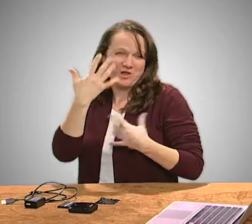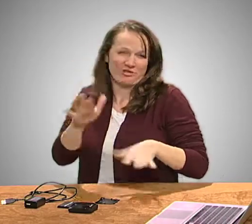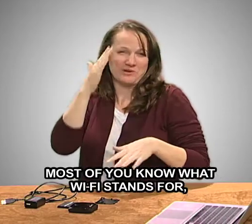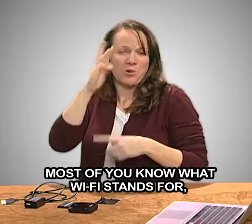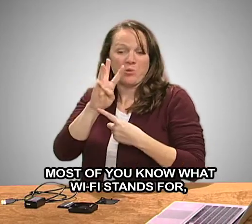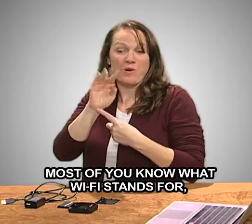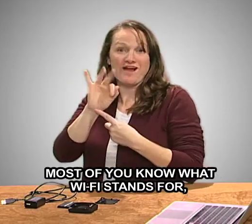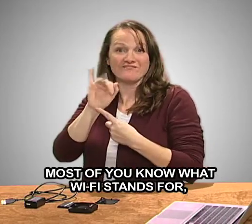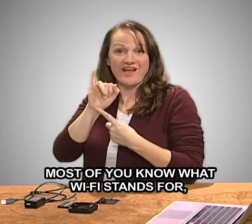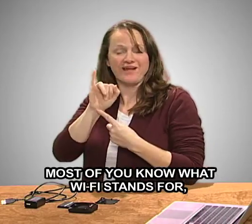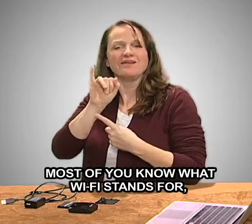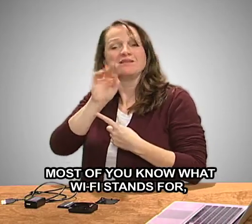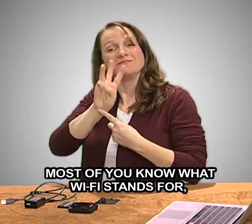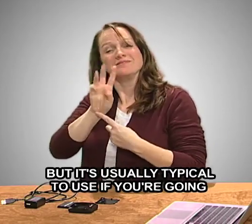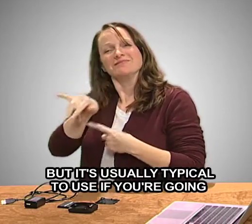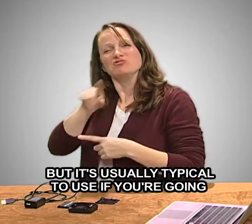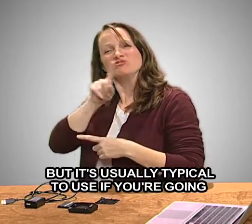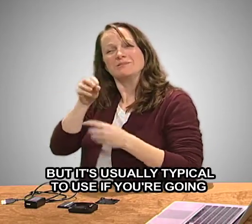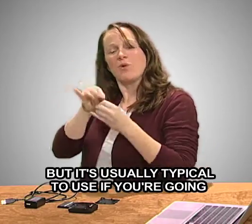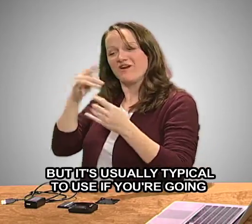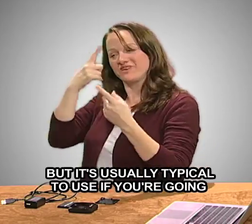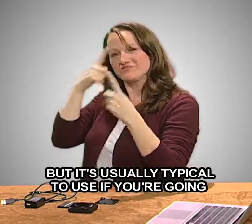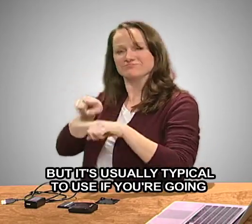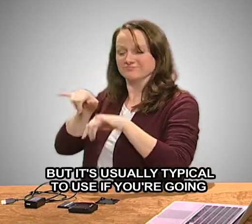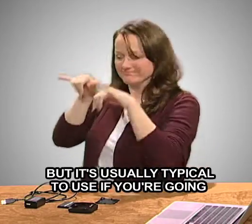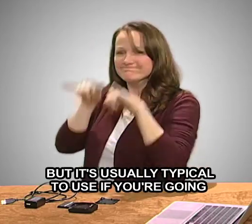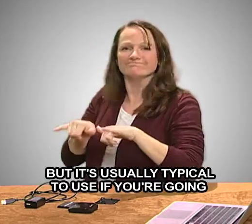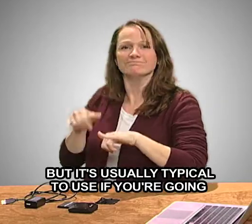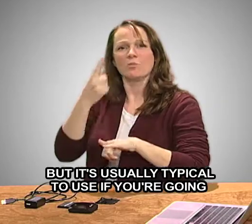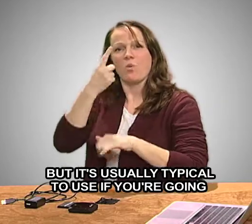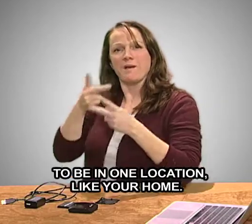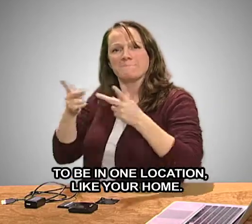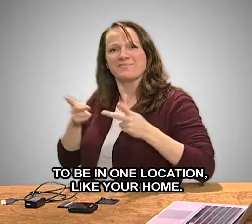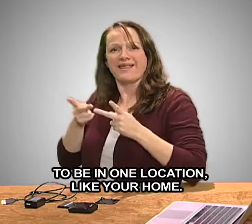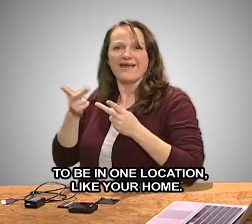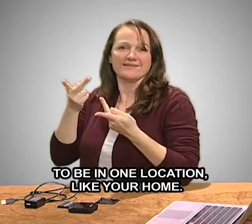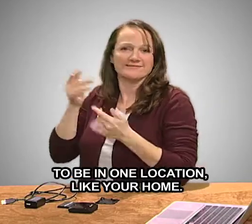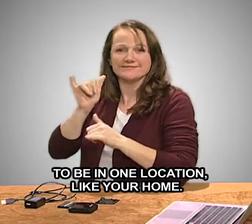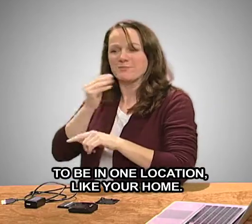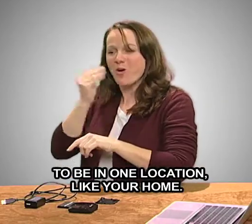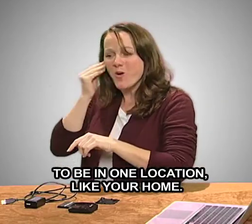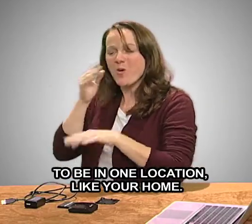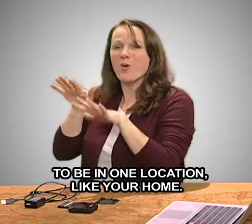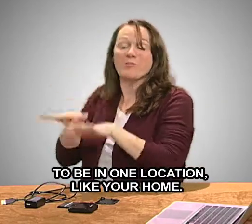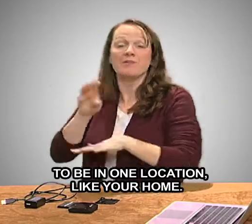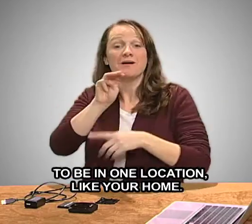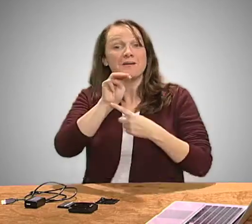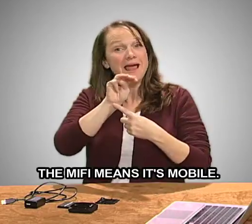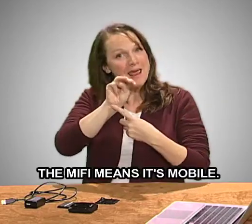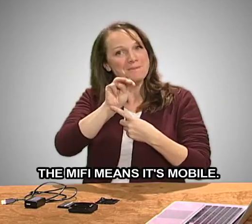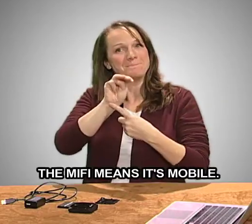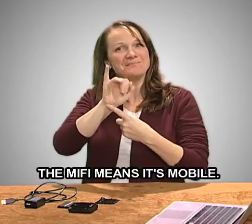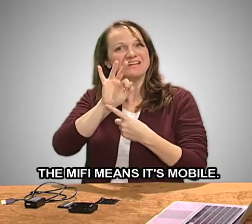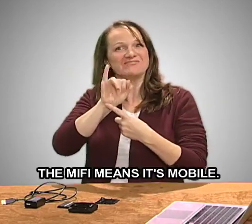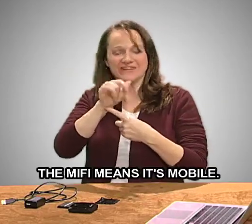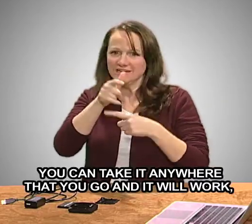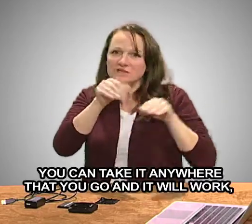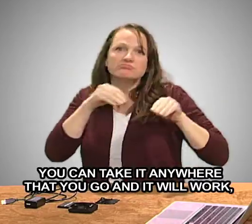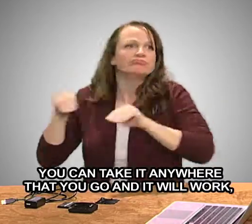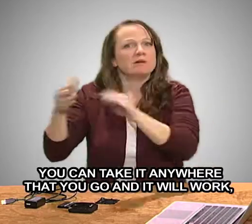Most of you know what Wi-Fi stands for, but it's usually typical to use if you're going to be in one location, such as your home. The MiFi means it's mobile, you can take it